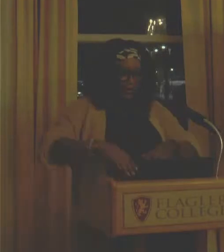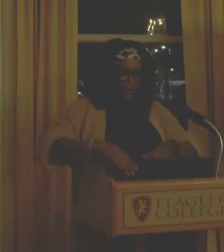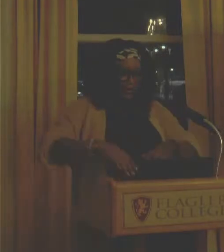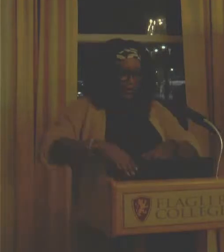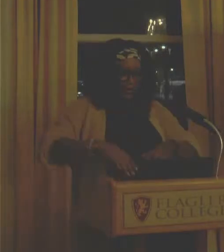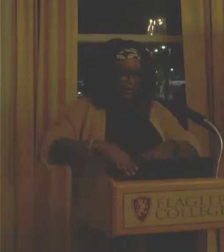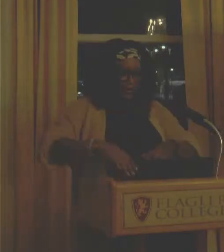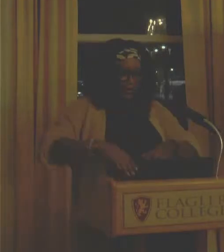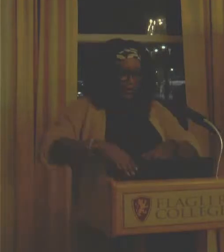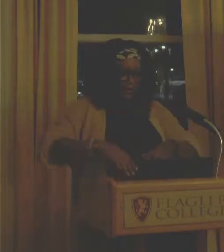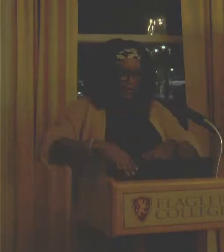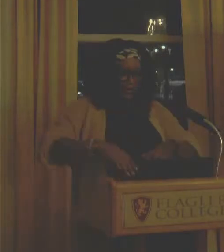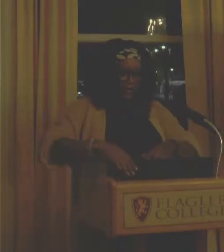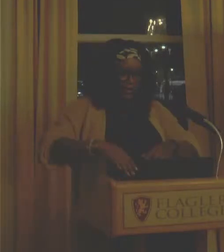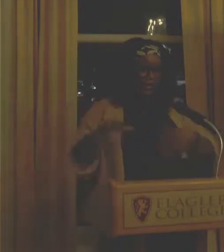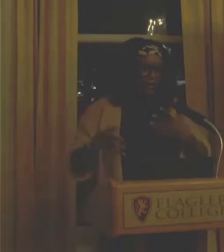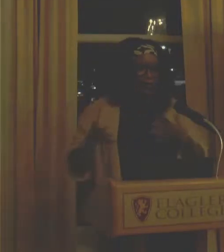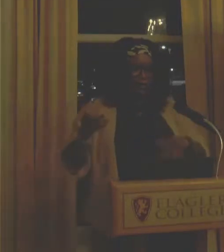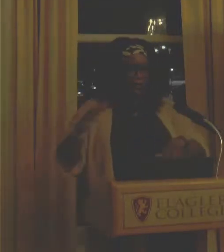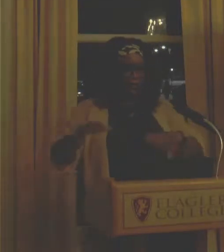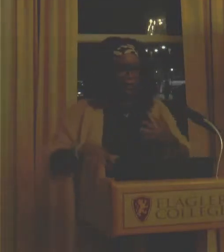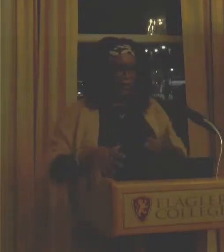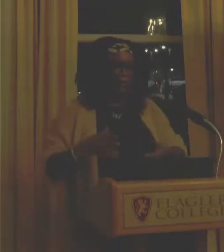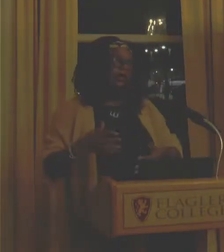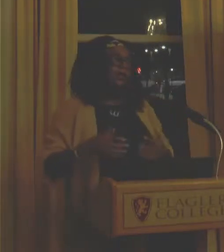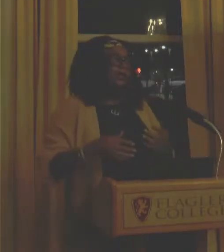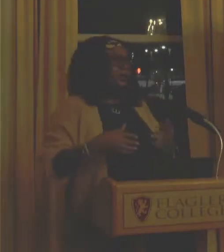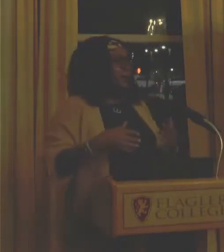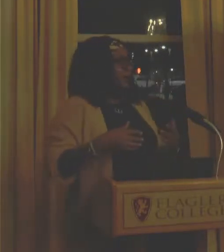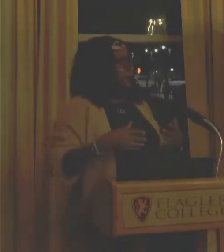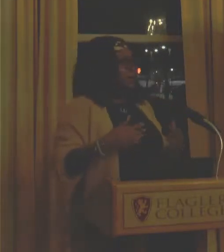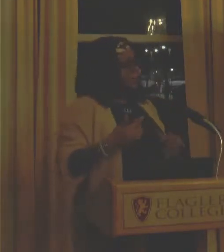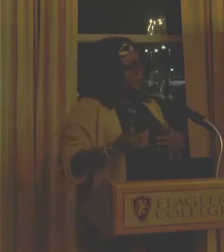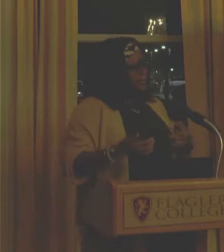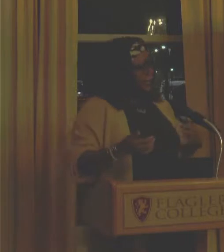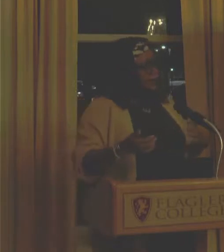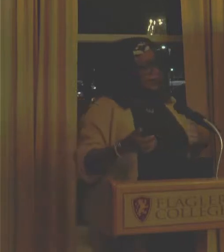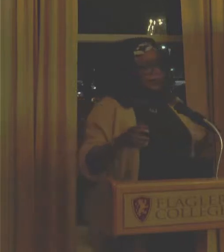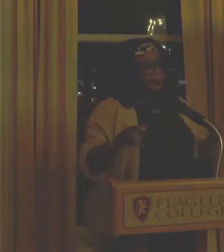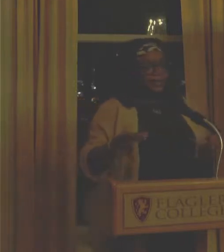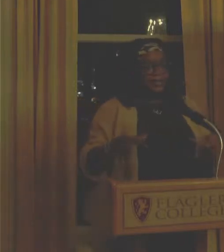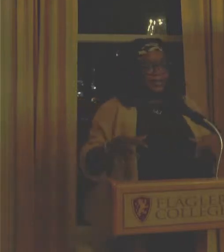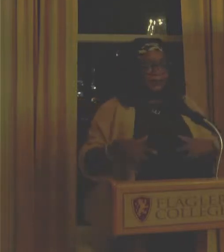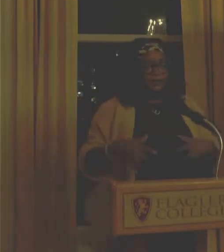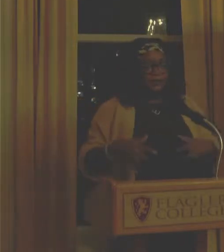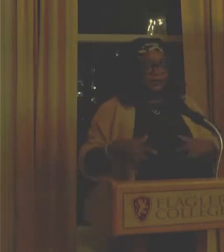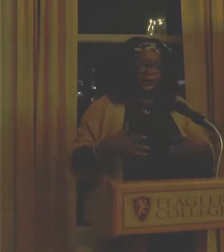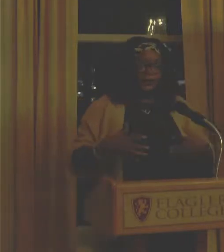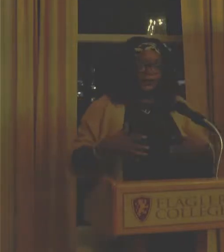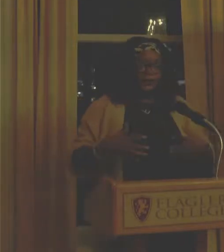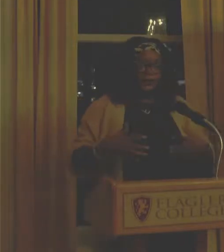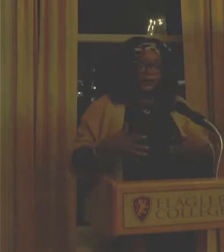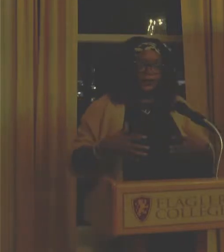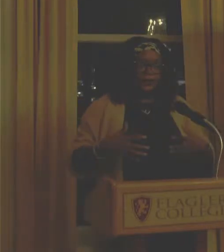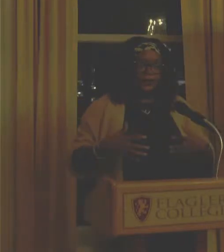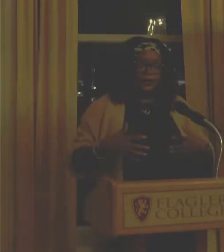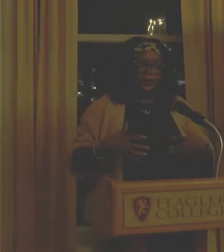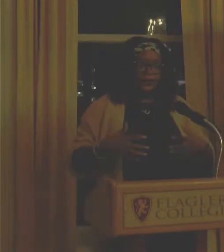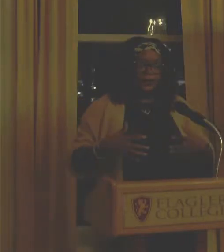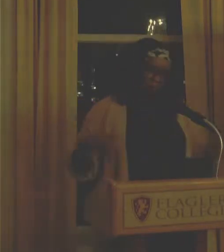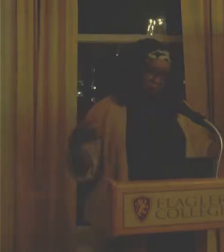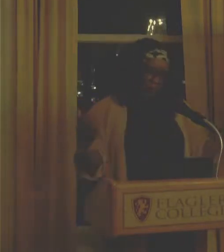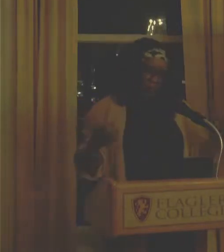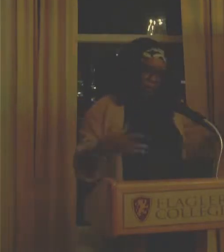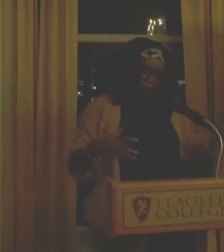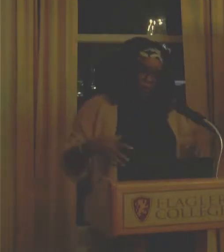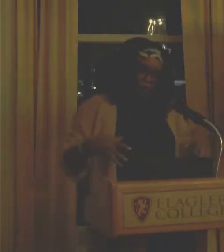my childhood, we played a lot of like hand clap games, know, down by the bank. Um, things like that. For me, that was kind of like, as a bunch of little kids,